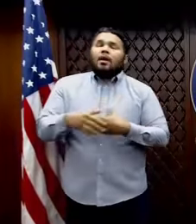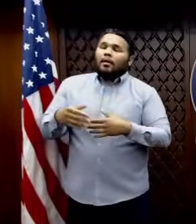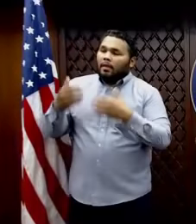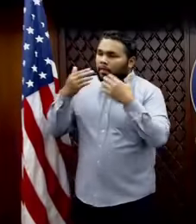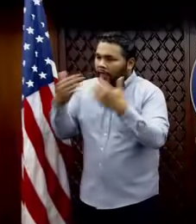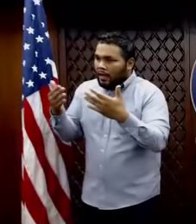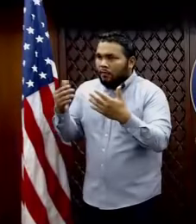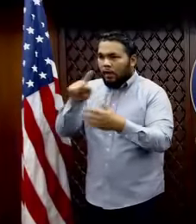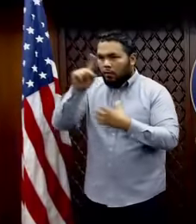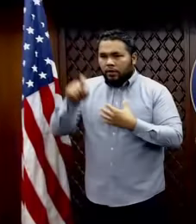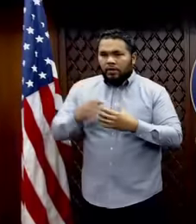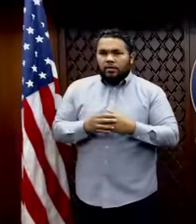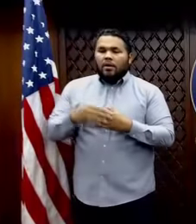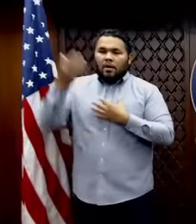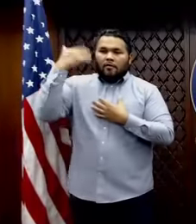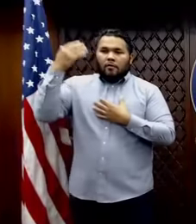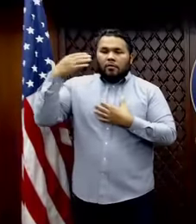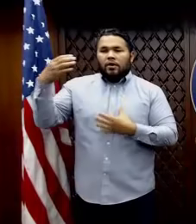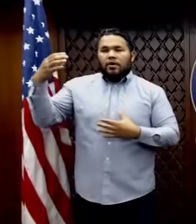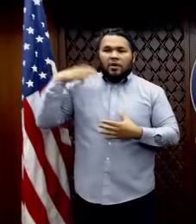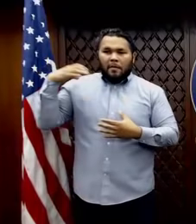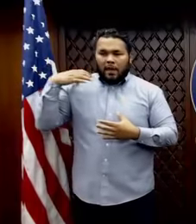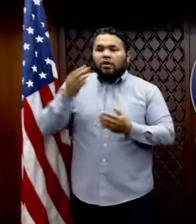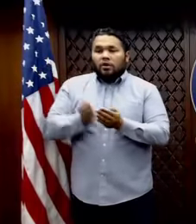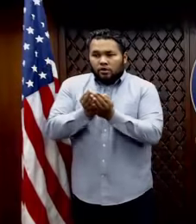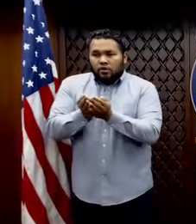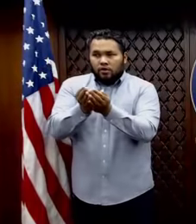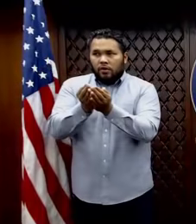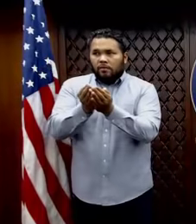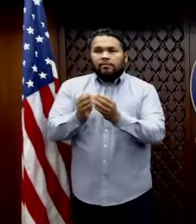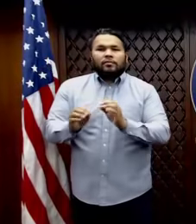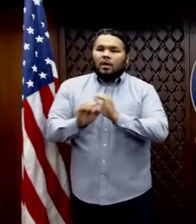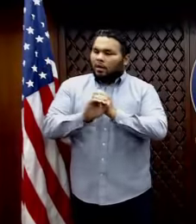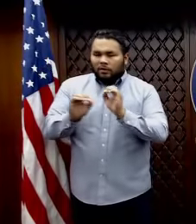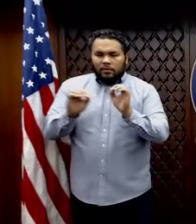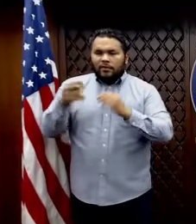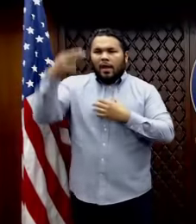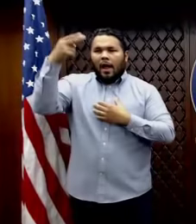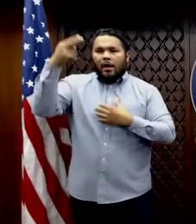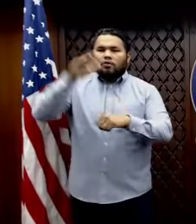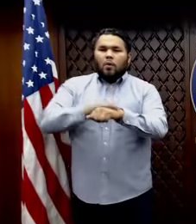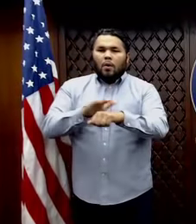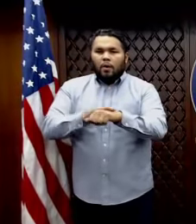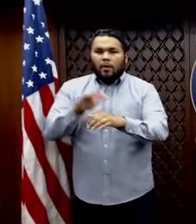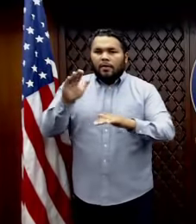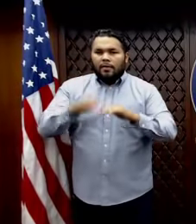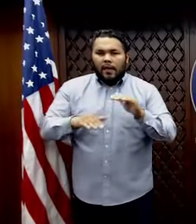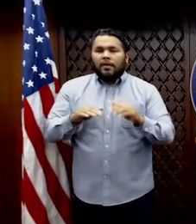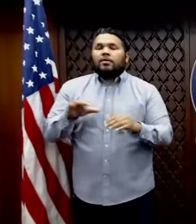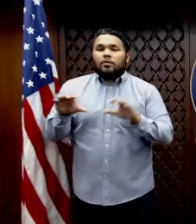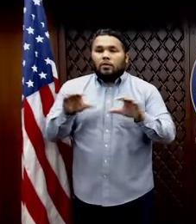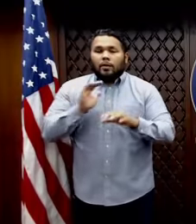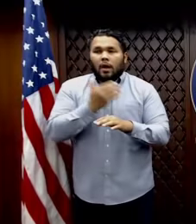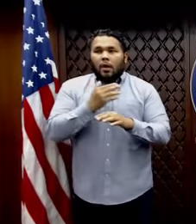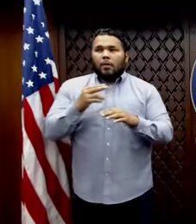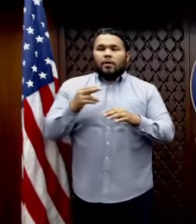know, the, as a former commanding officer of a ship and squadrons, you know, there's no higher calling, uh, than doing our nation's work